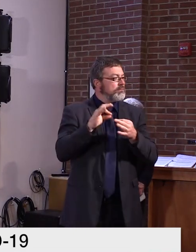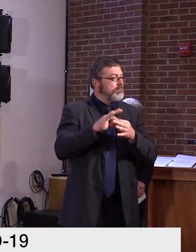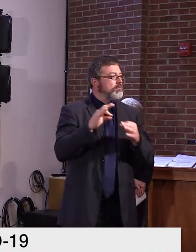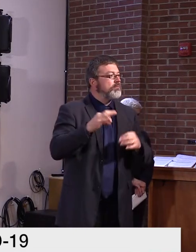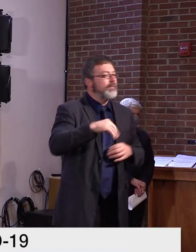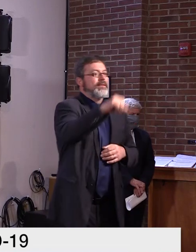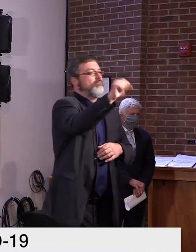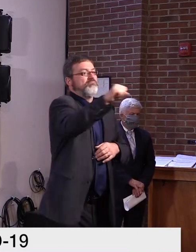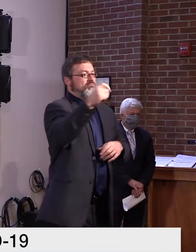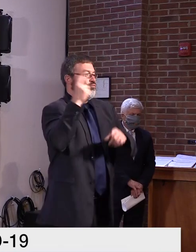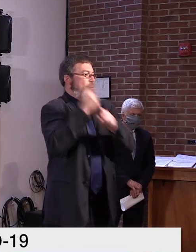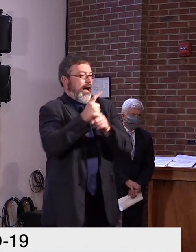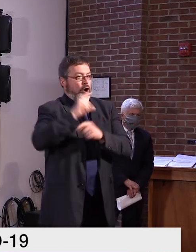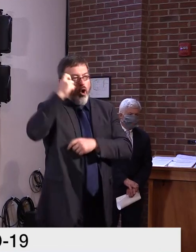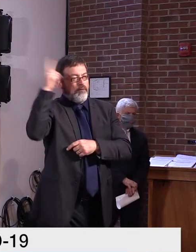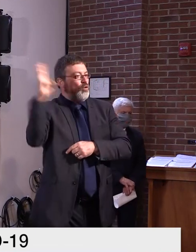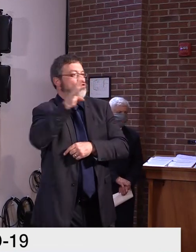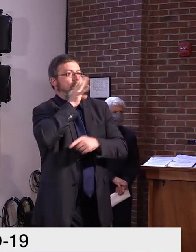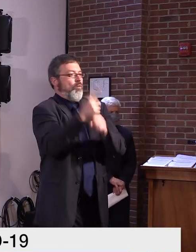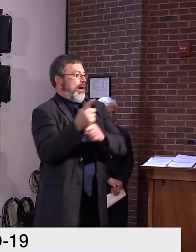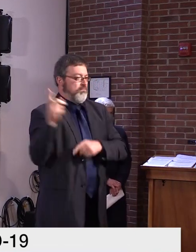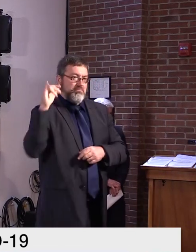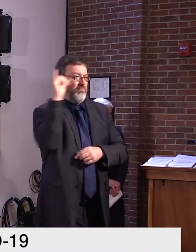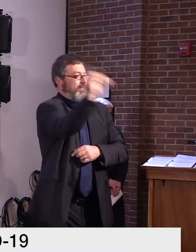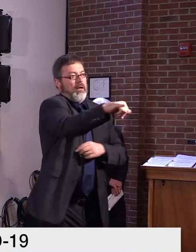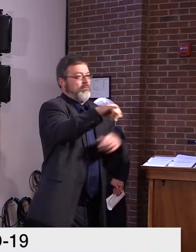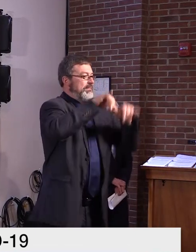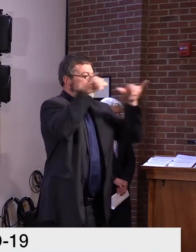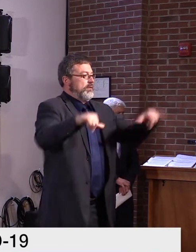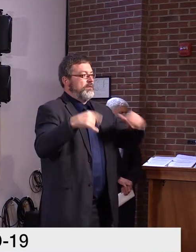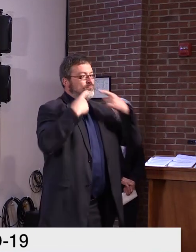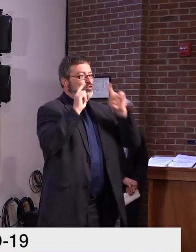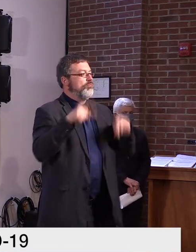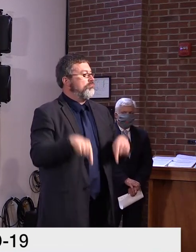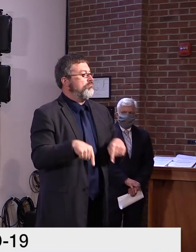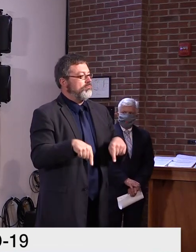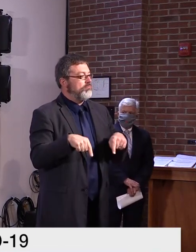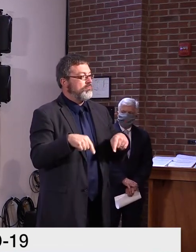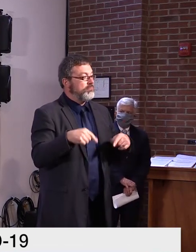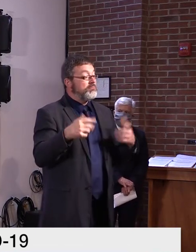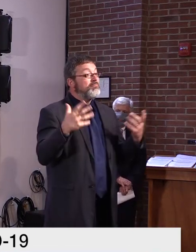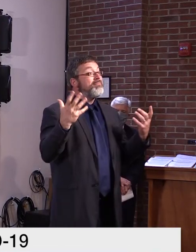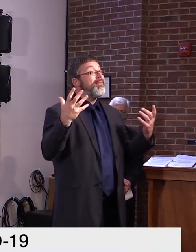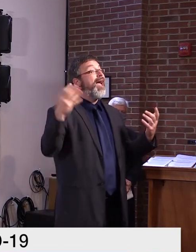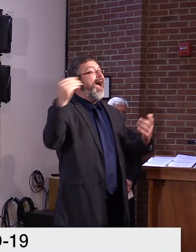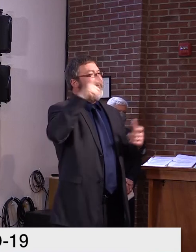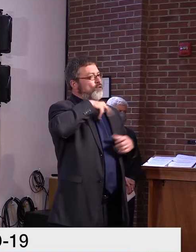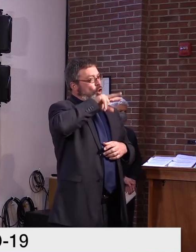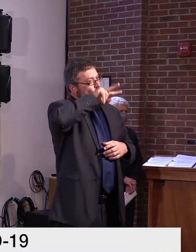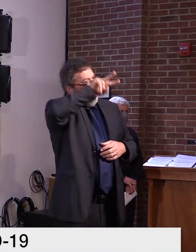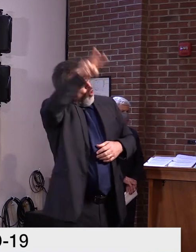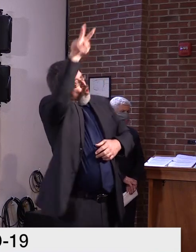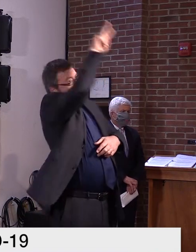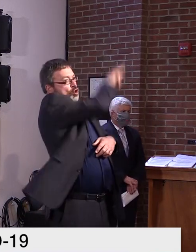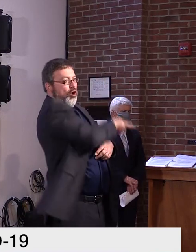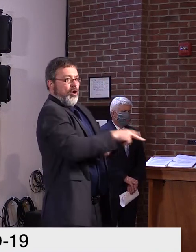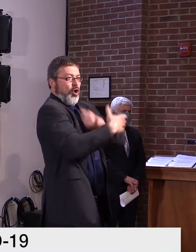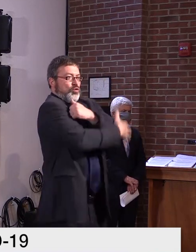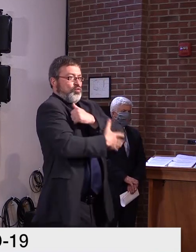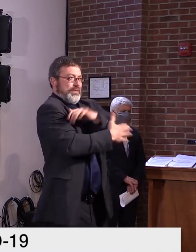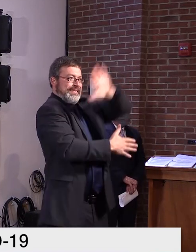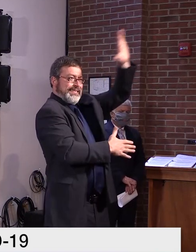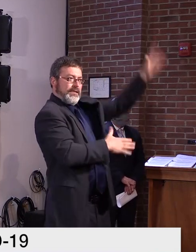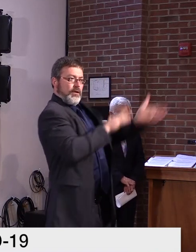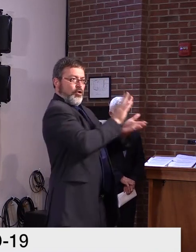a lot of this will depend on the status of America. Let's hope we're better by then. Uh, but we're going to evaluate it based on the science and the